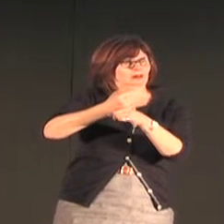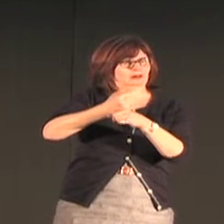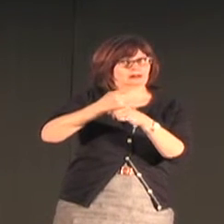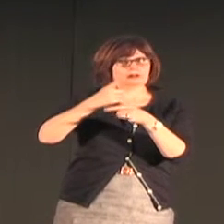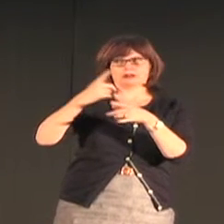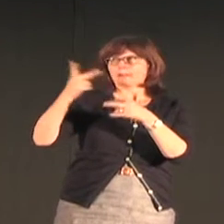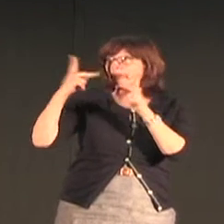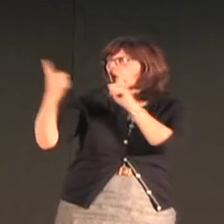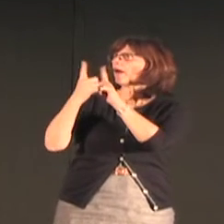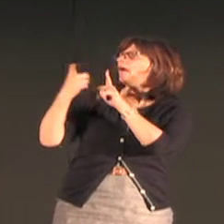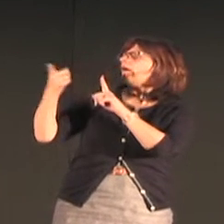community sign language.